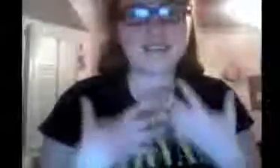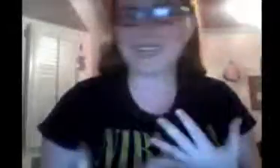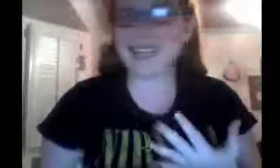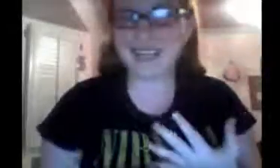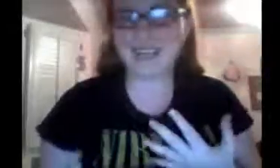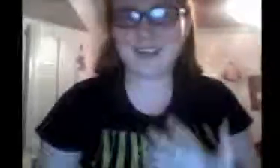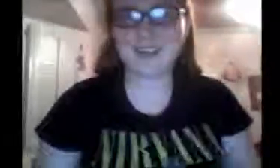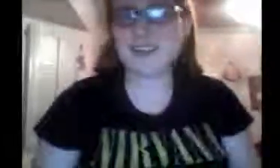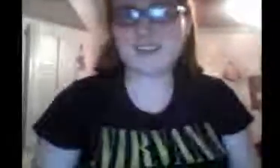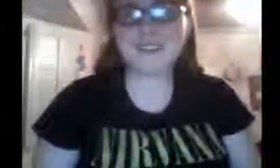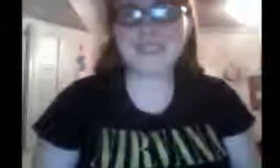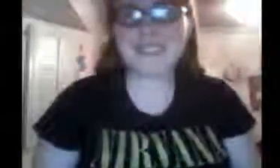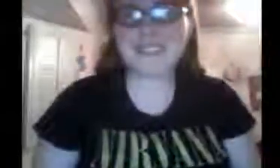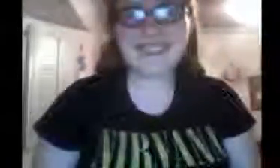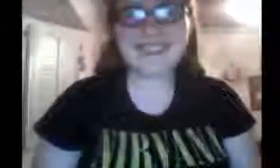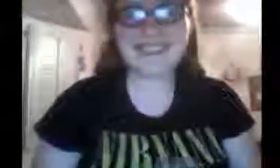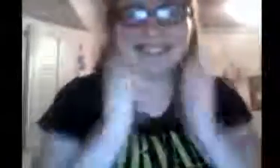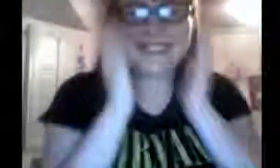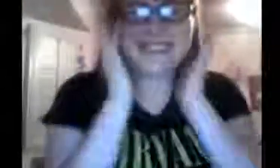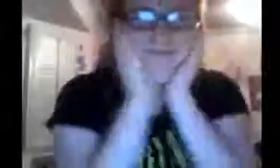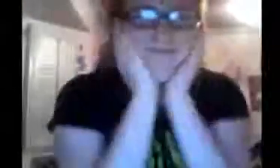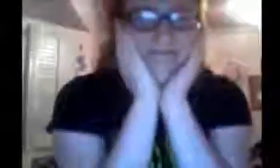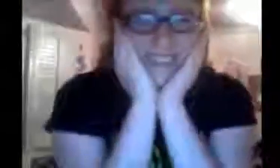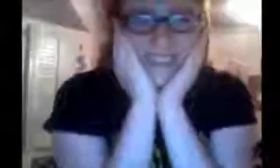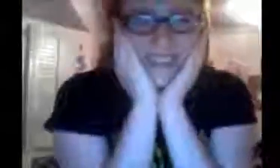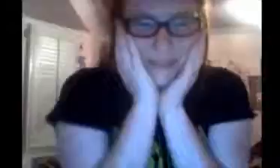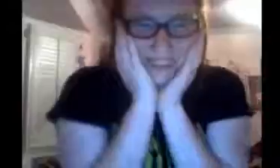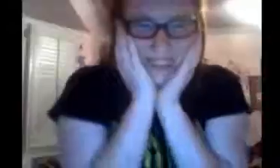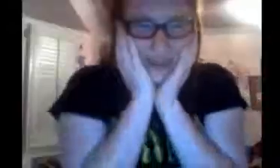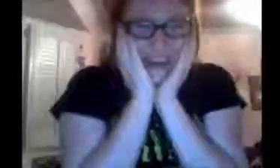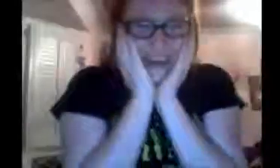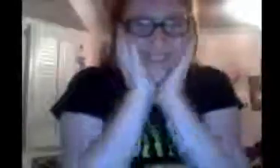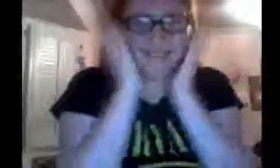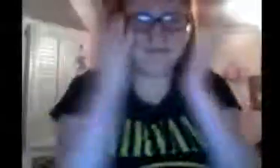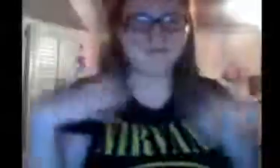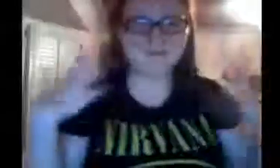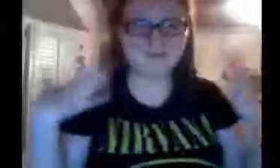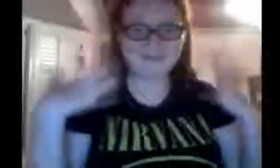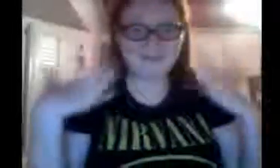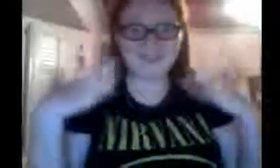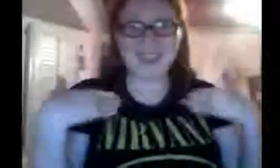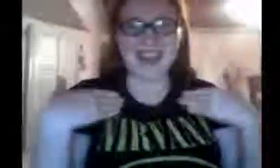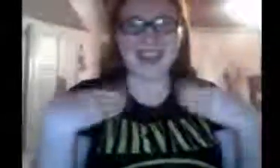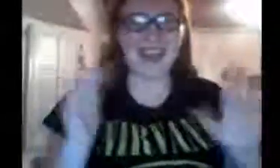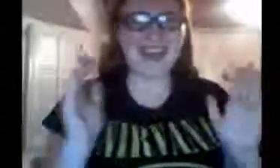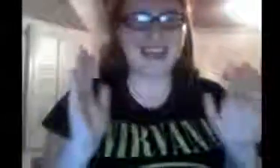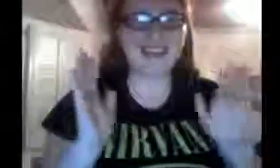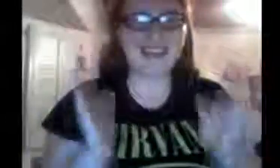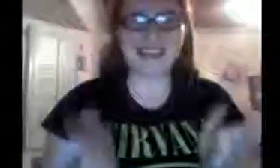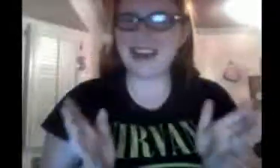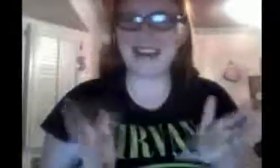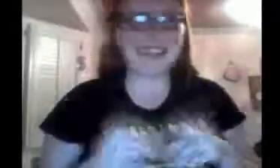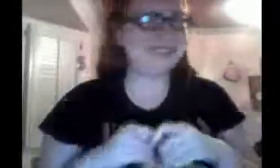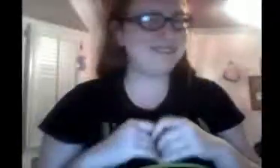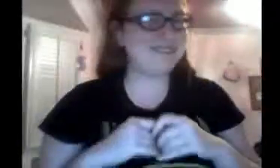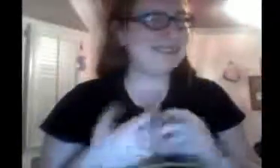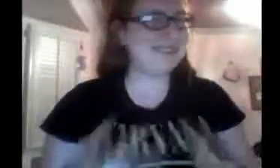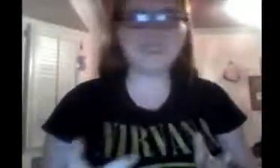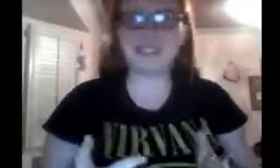I was a kid and it's just incredible so bad. And yeah, it has nothing to with Shane